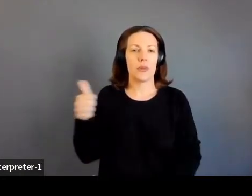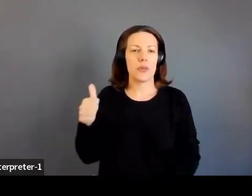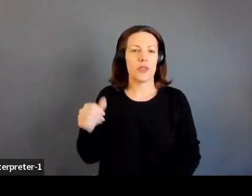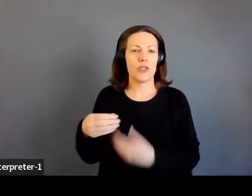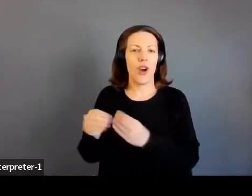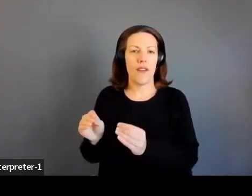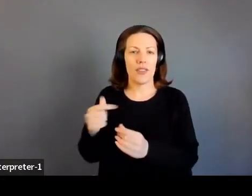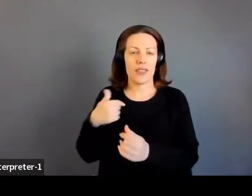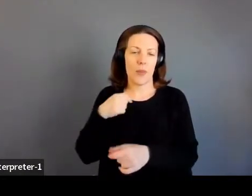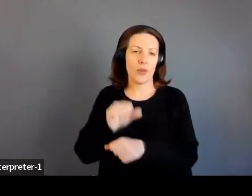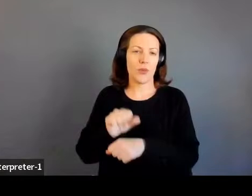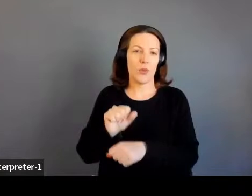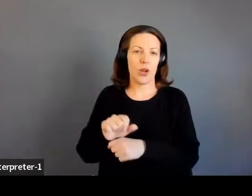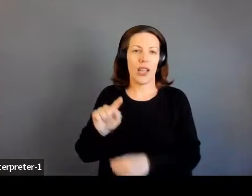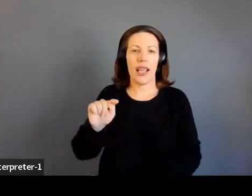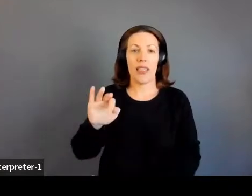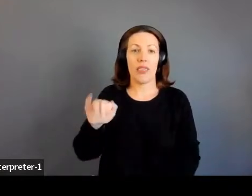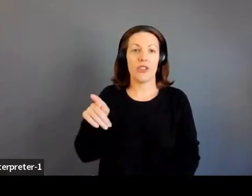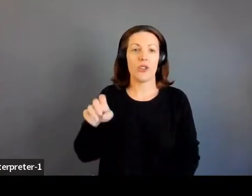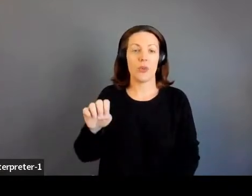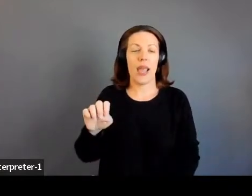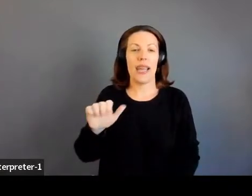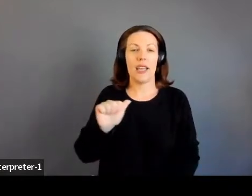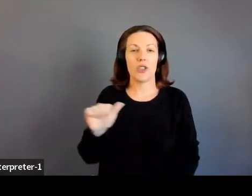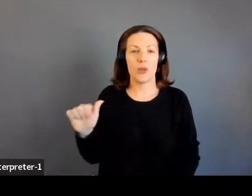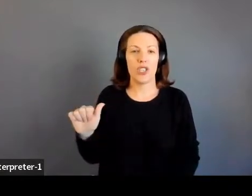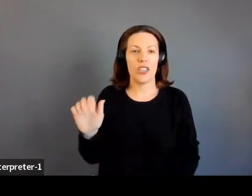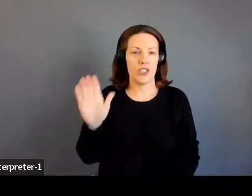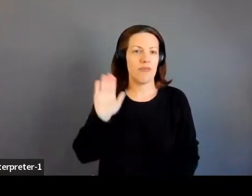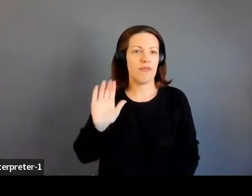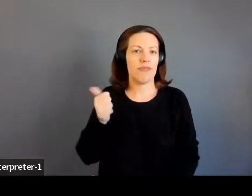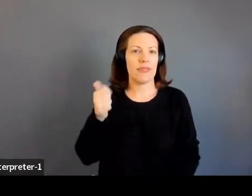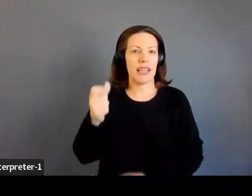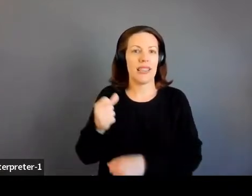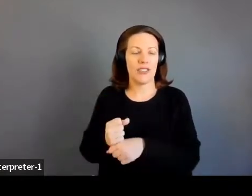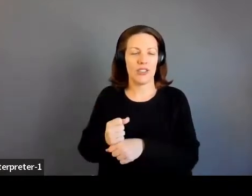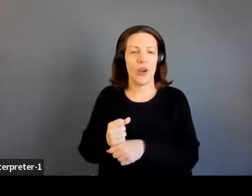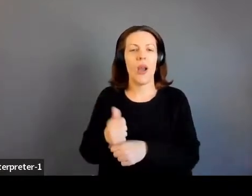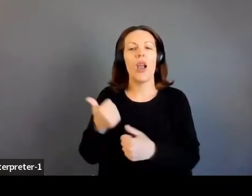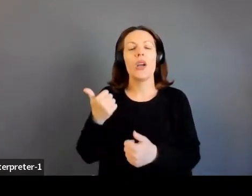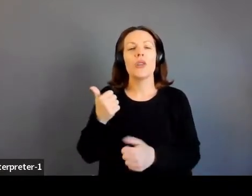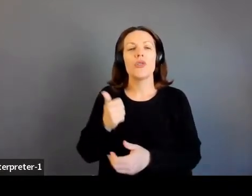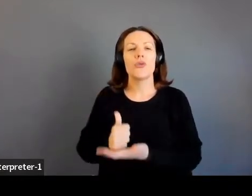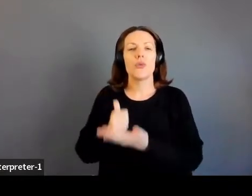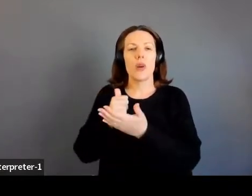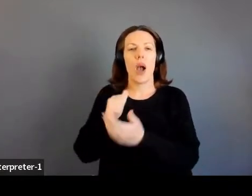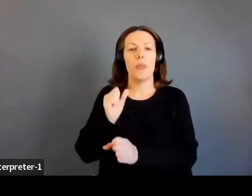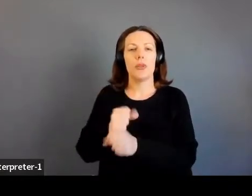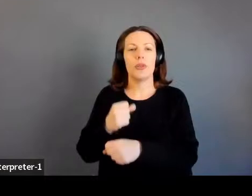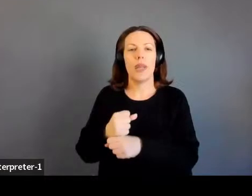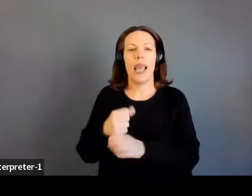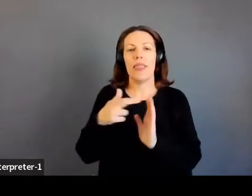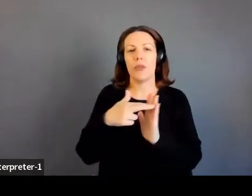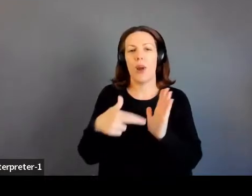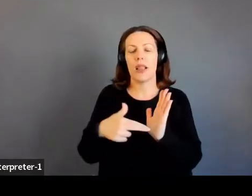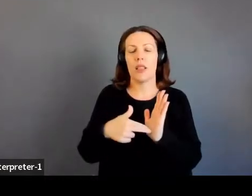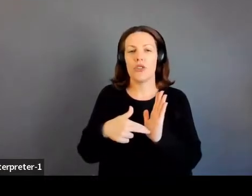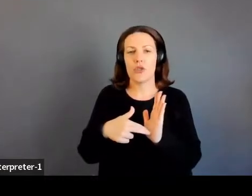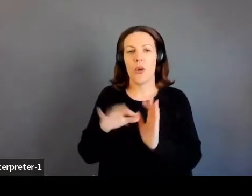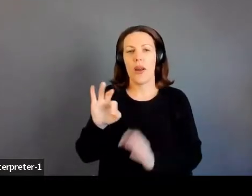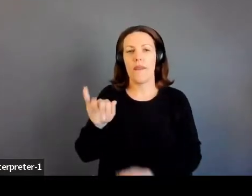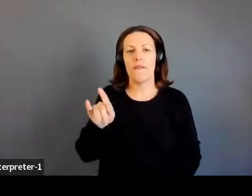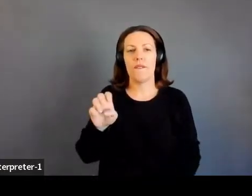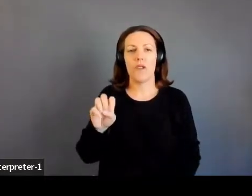Space Flight Federation, the Trade Association, a decade ago, helping to create the regulatory framework for commercial human space flight,